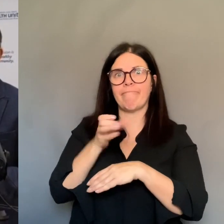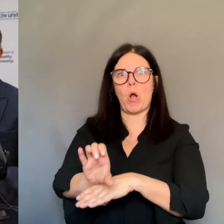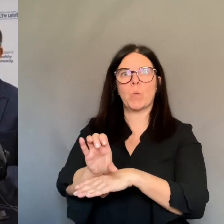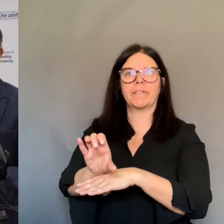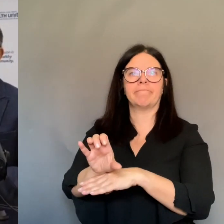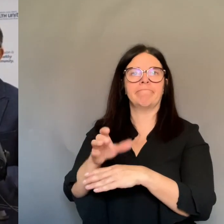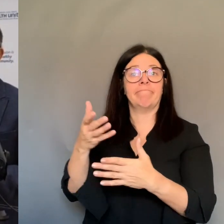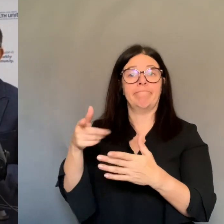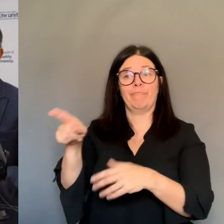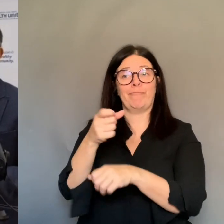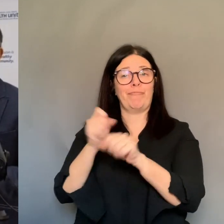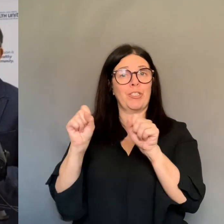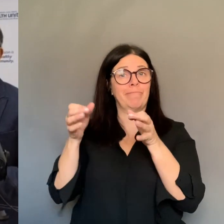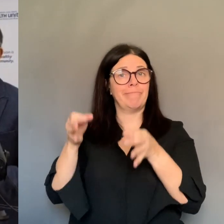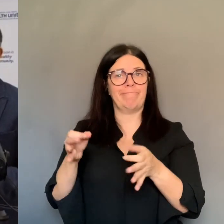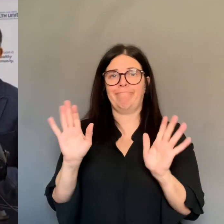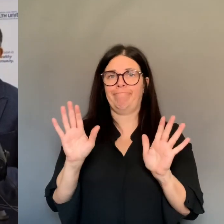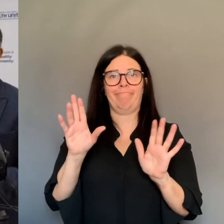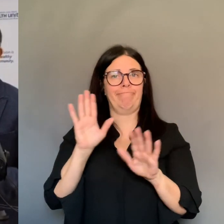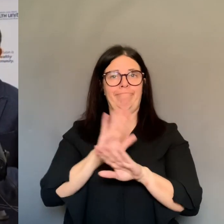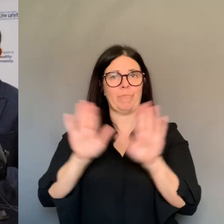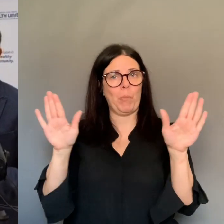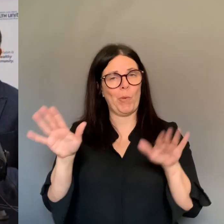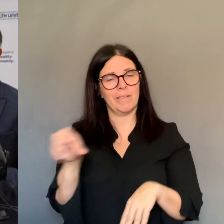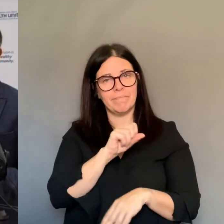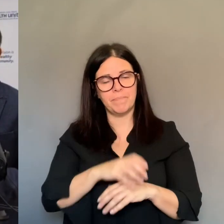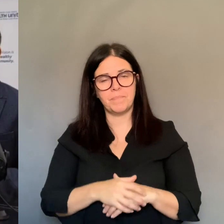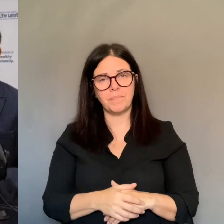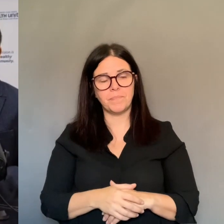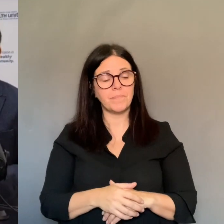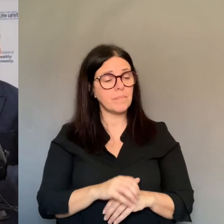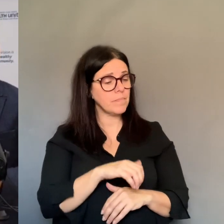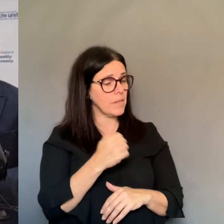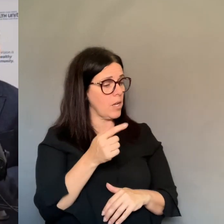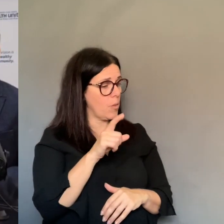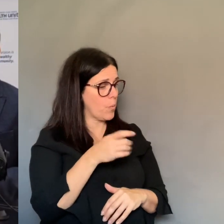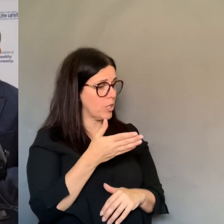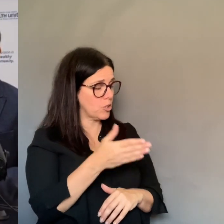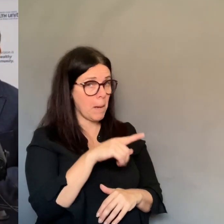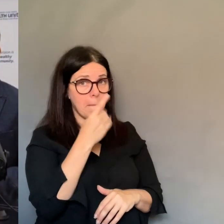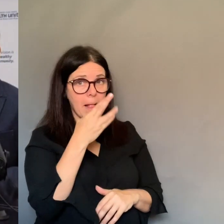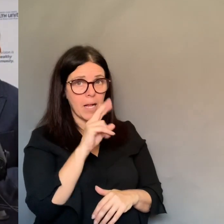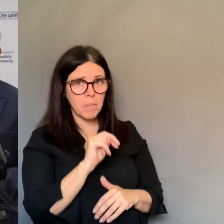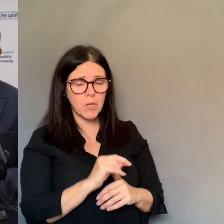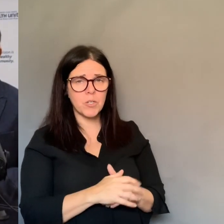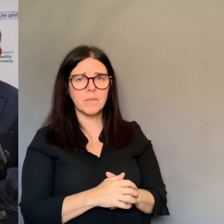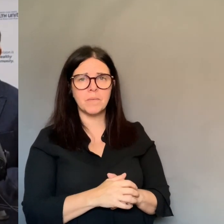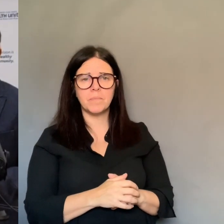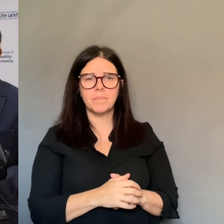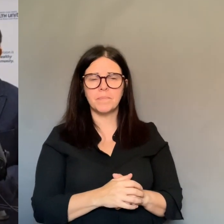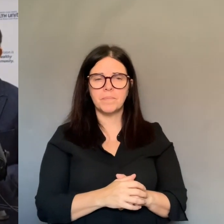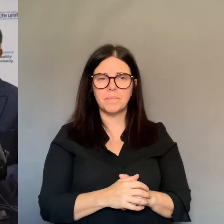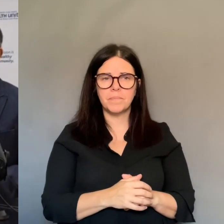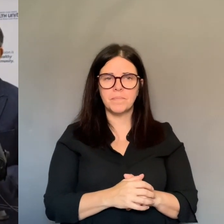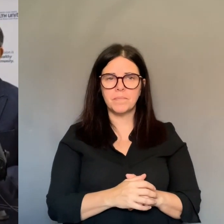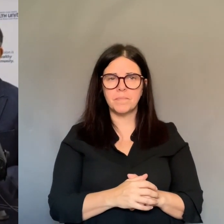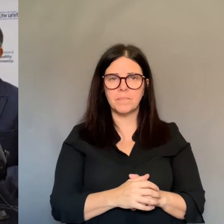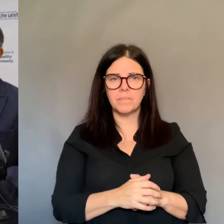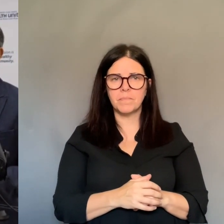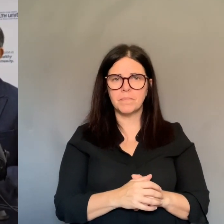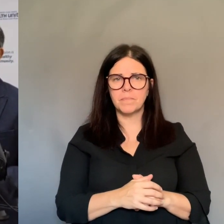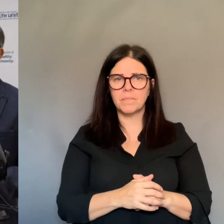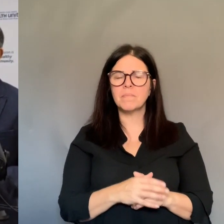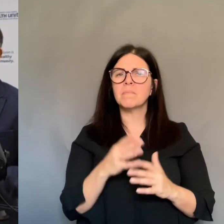lab that are getting requests from everyone in the West region, Ontario West region. So there